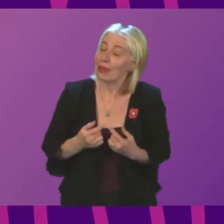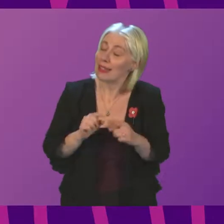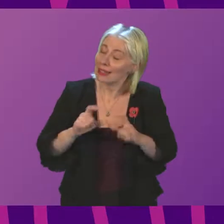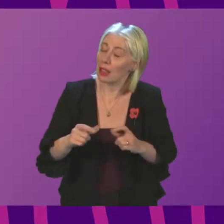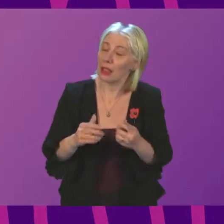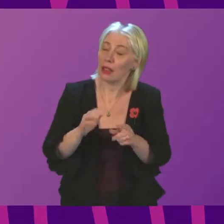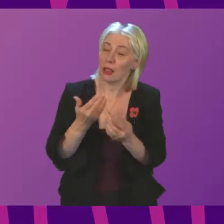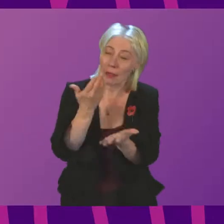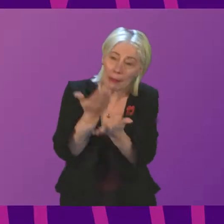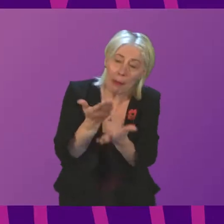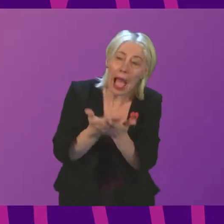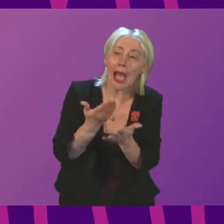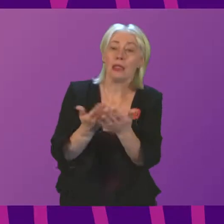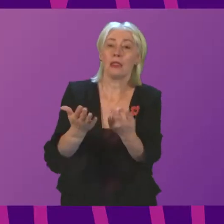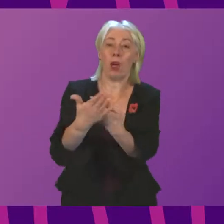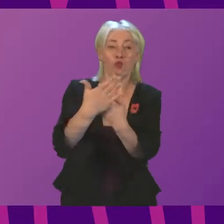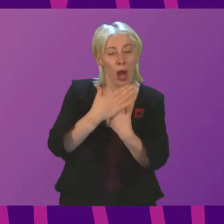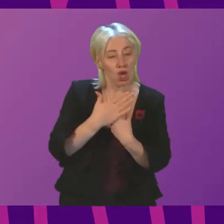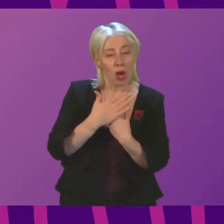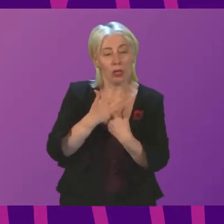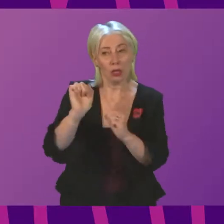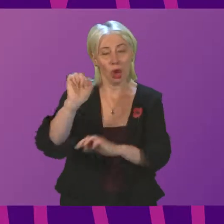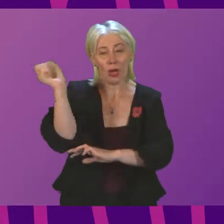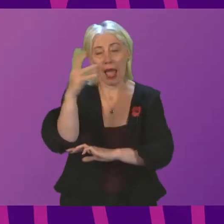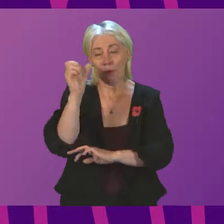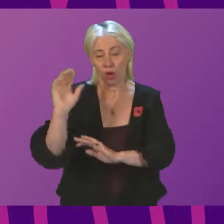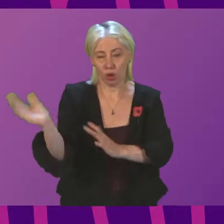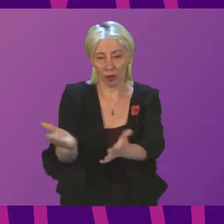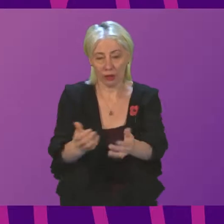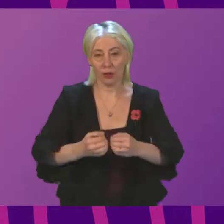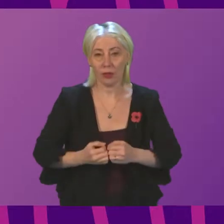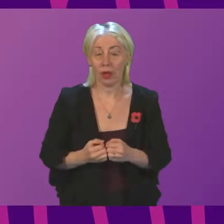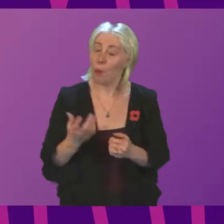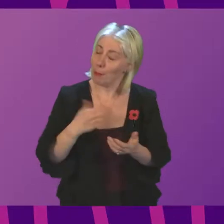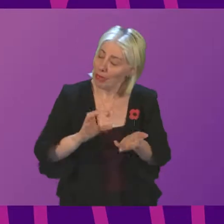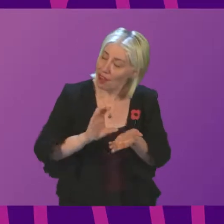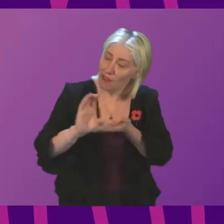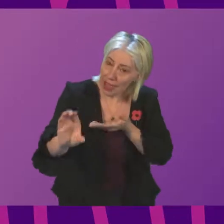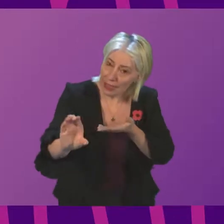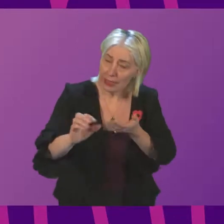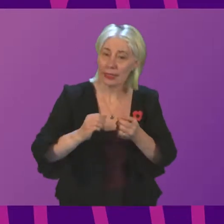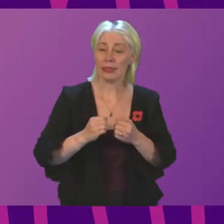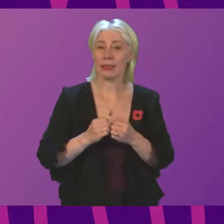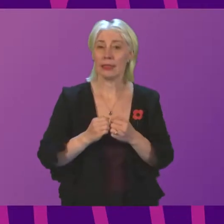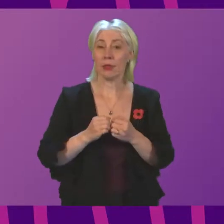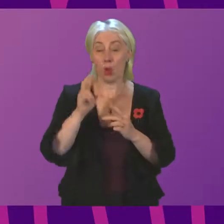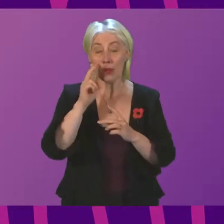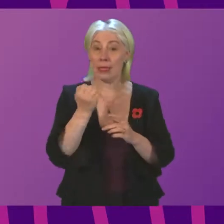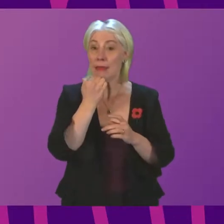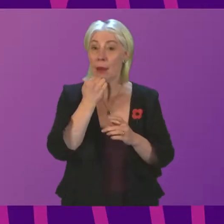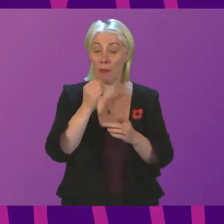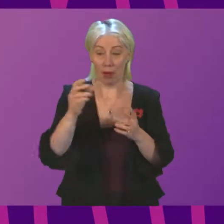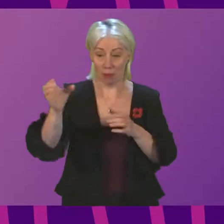pressures on the Scottish Ambulance Service. We have put in place that investment. We are seeing staff numbers rise.